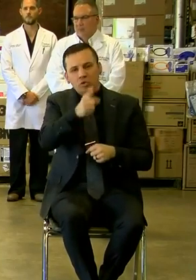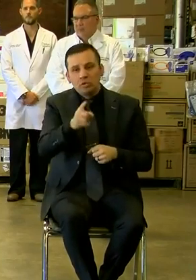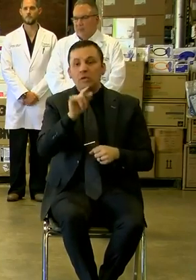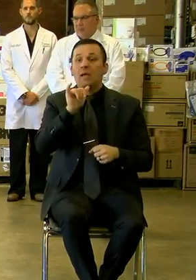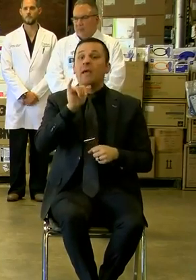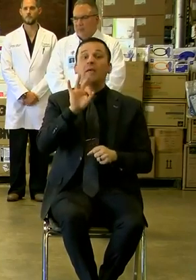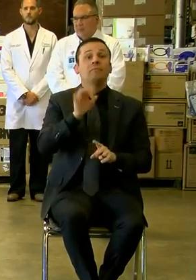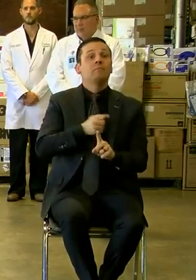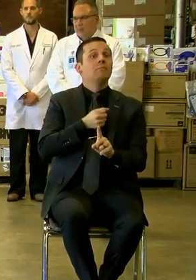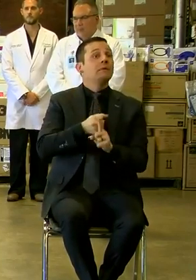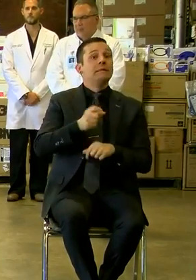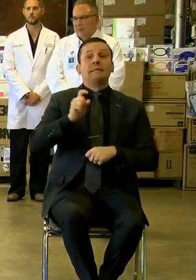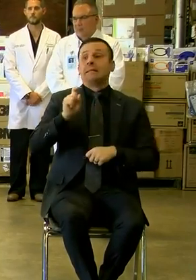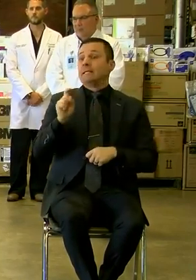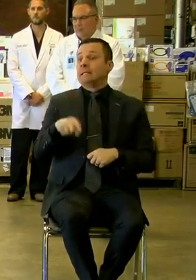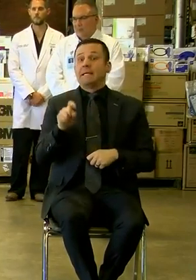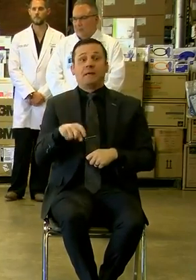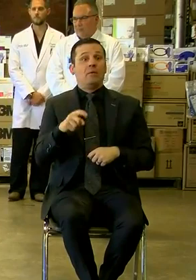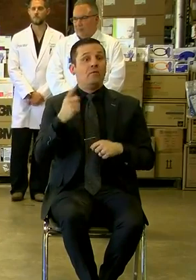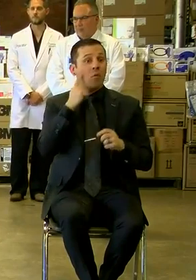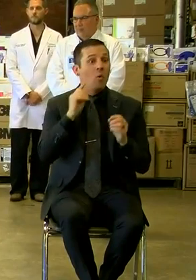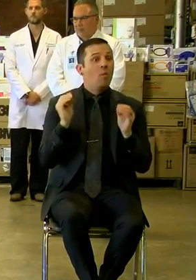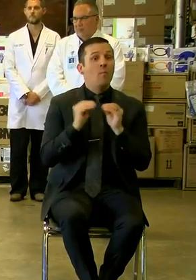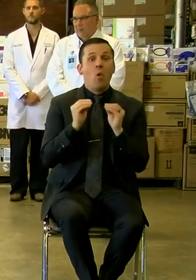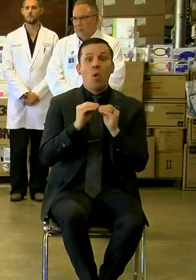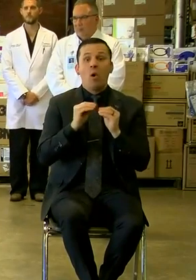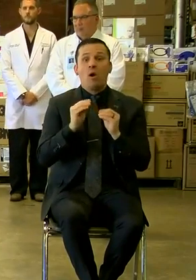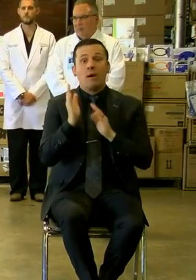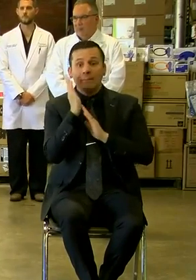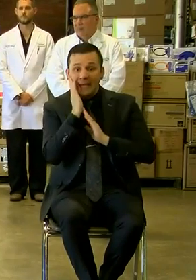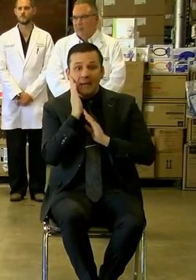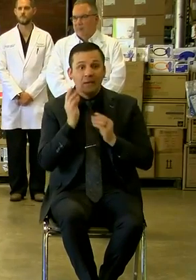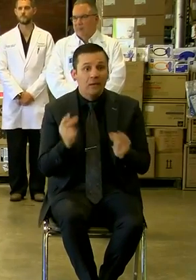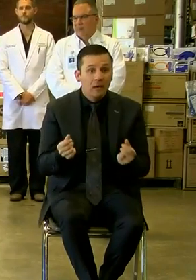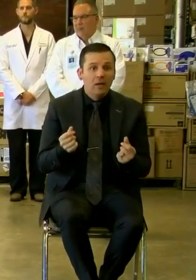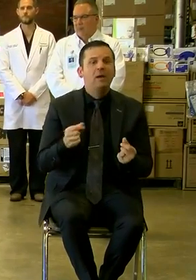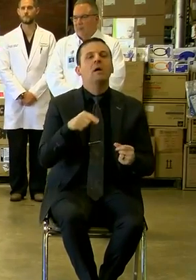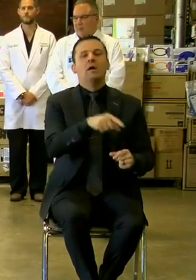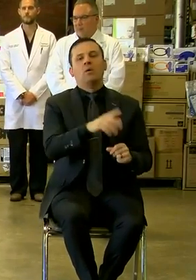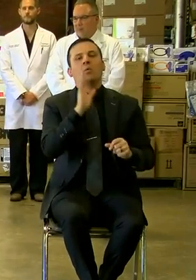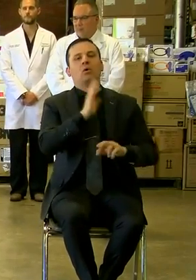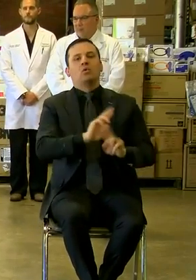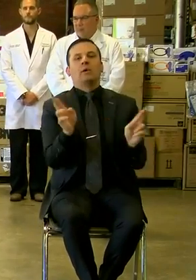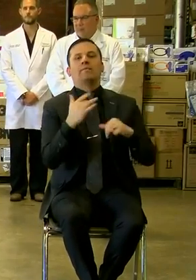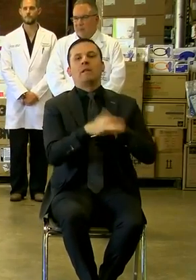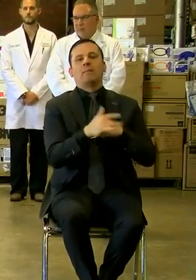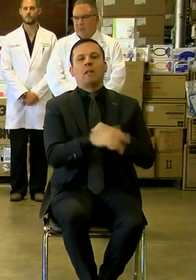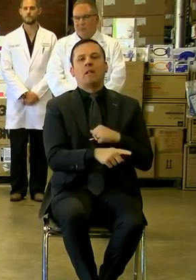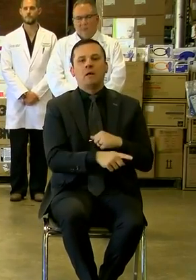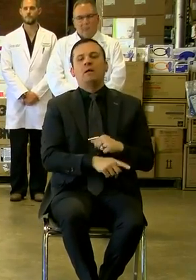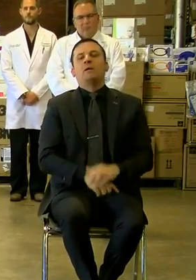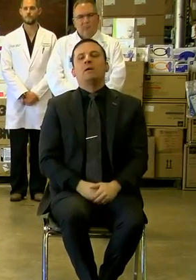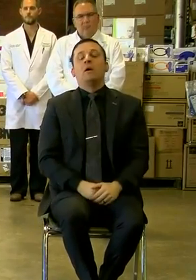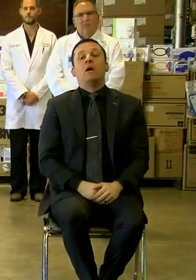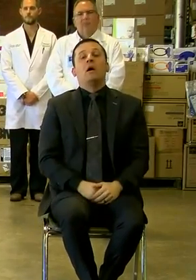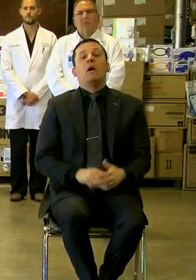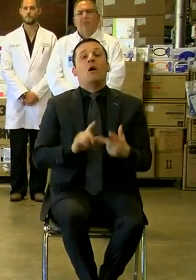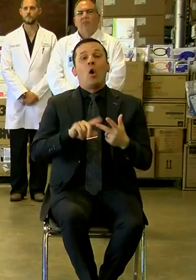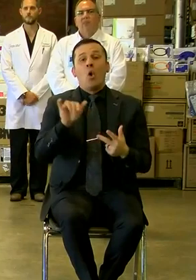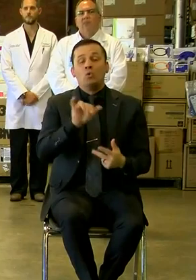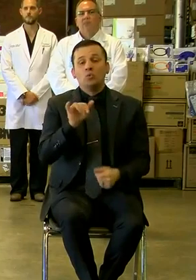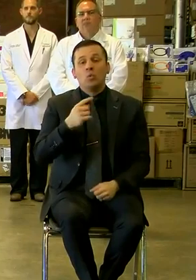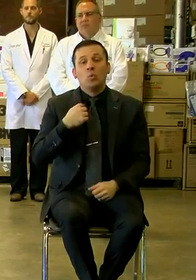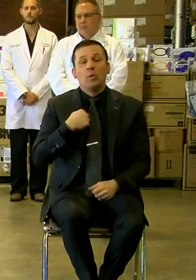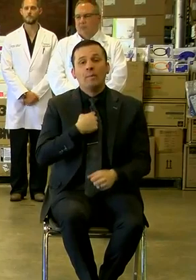there comes a time for a need for more hospital beds, those beds will be available. Third thing that we're doing is